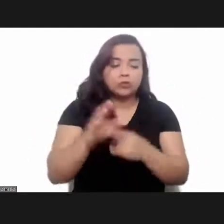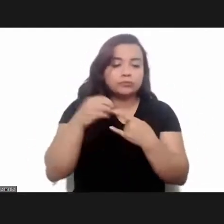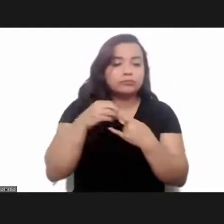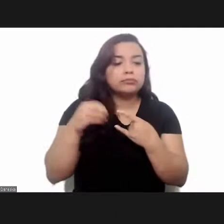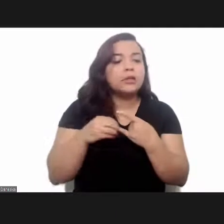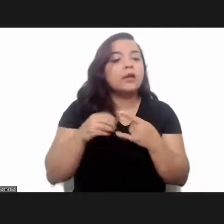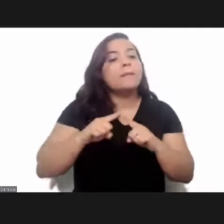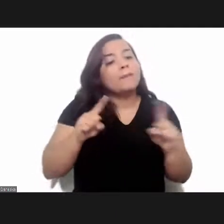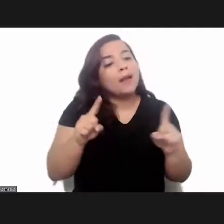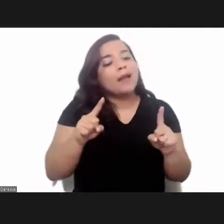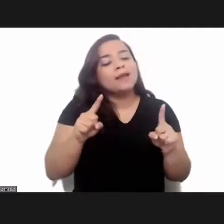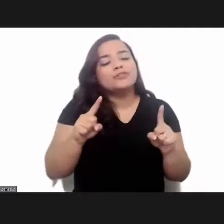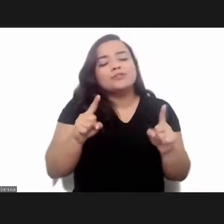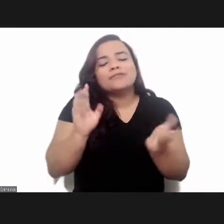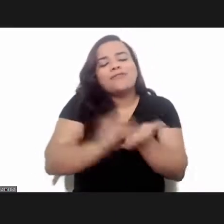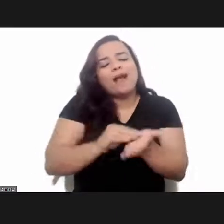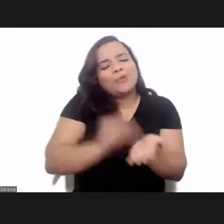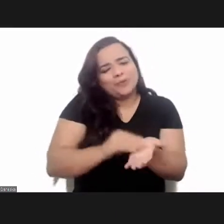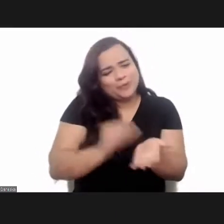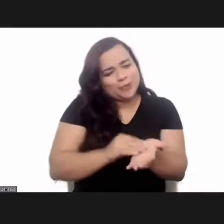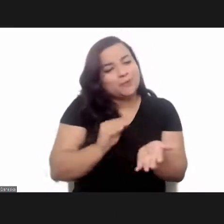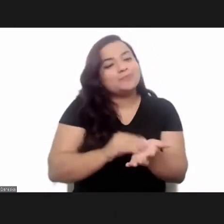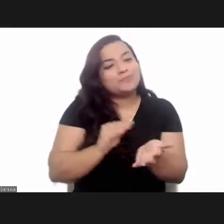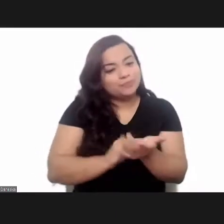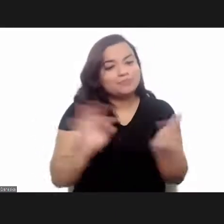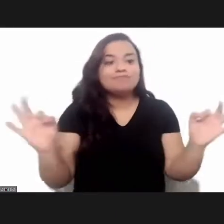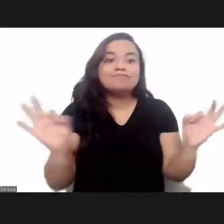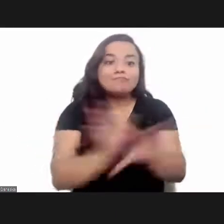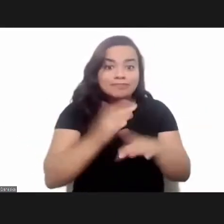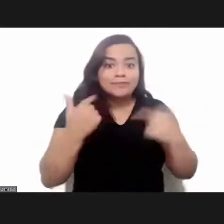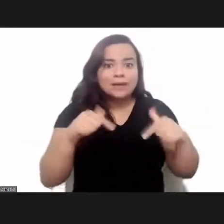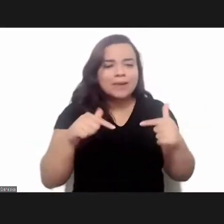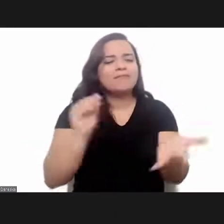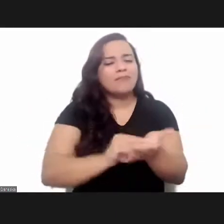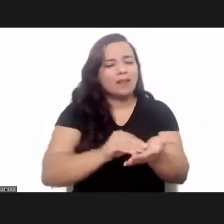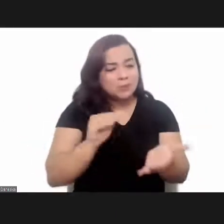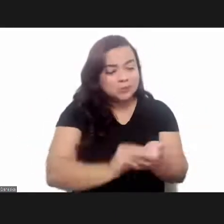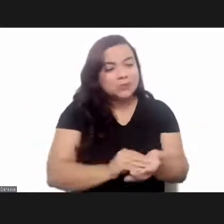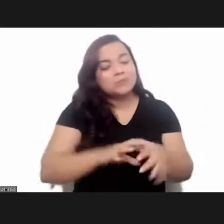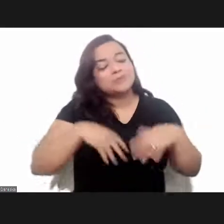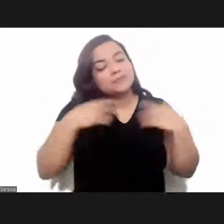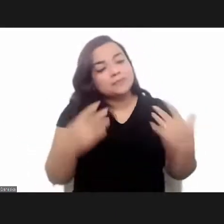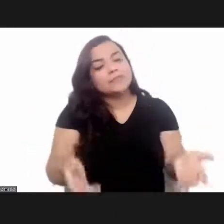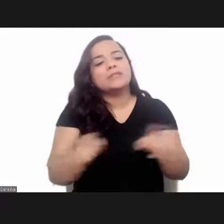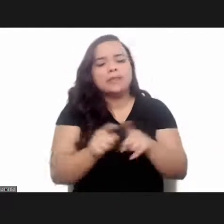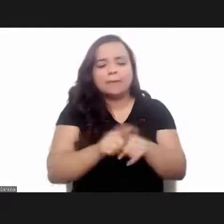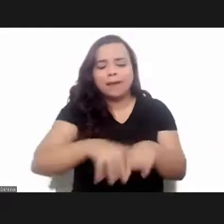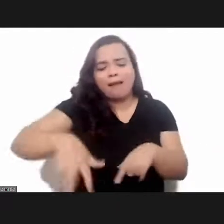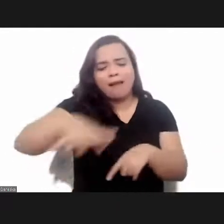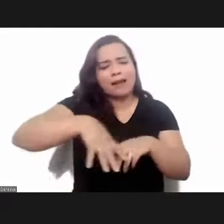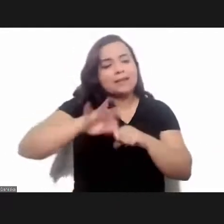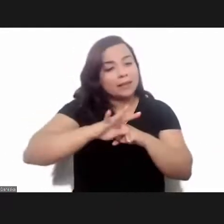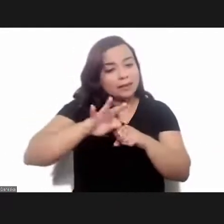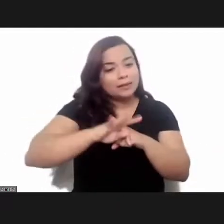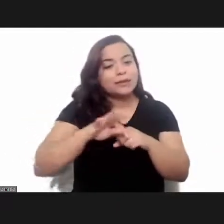these funds were insufficient to conclude the work and also given the technical issue and there is